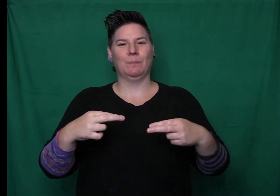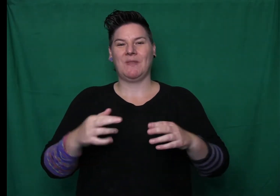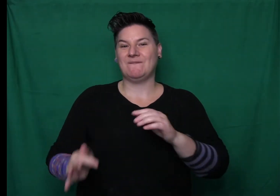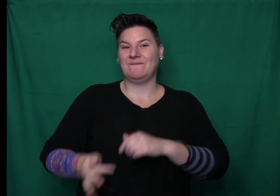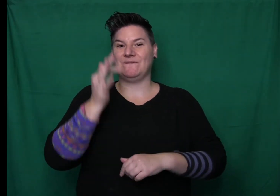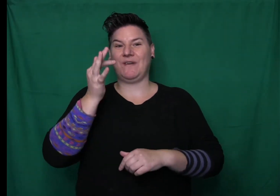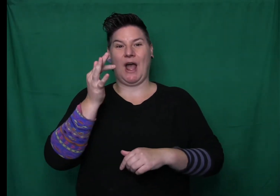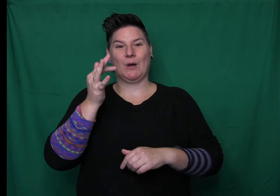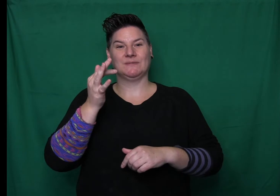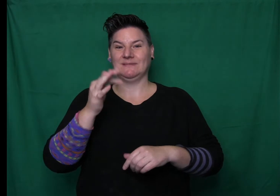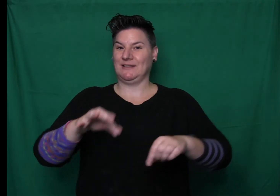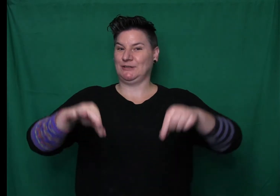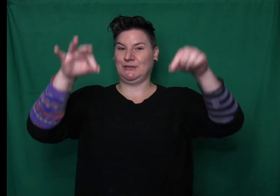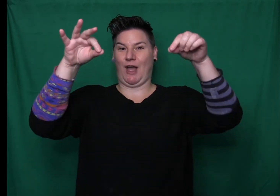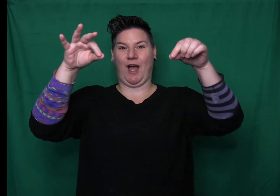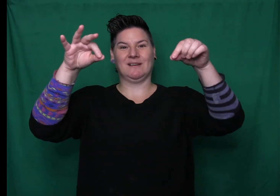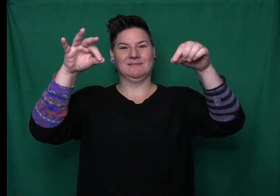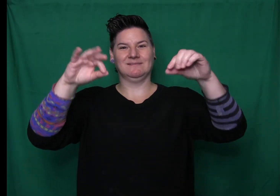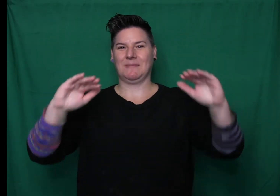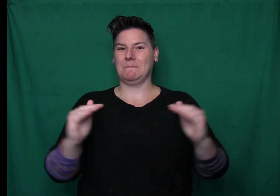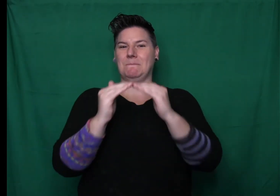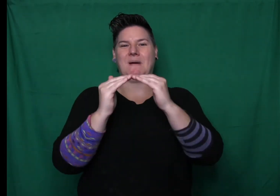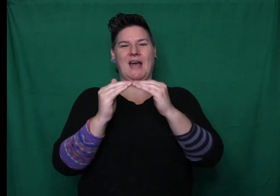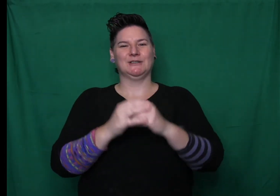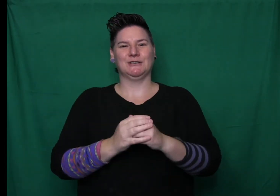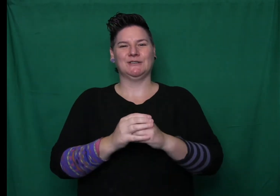found a pair of socks that matched and hung them on her chair.